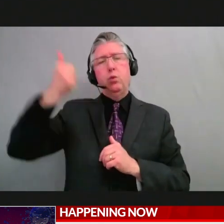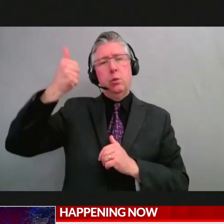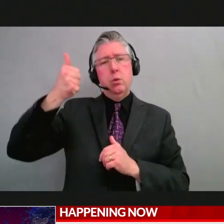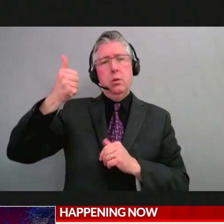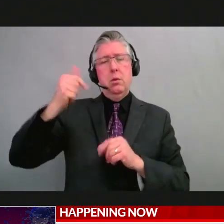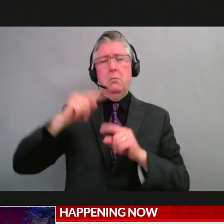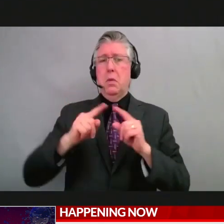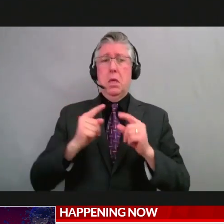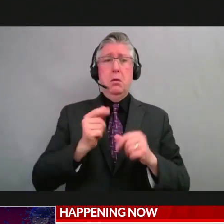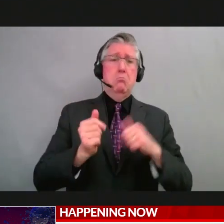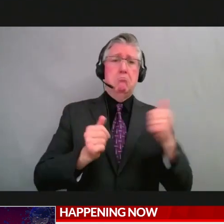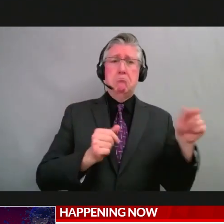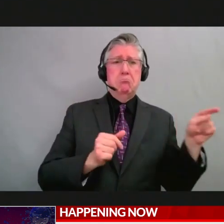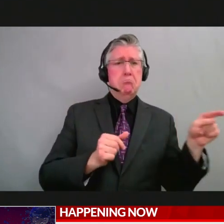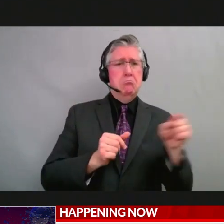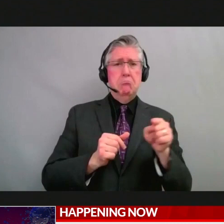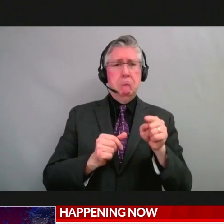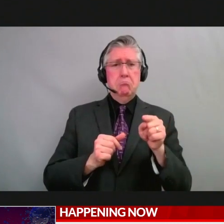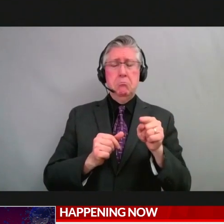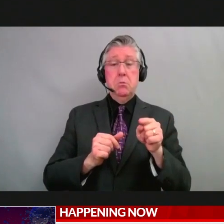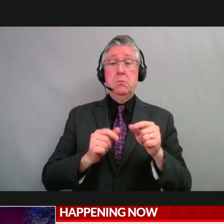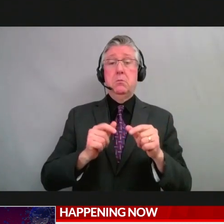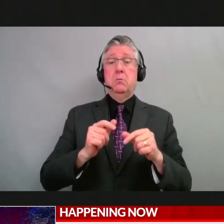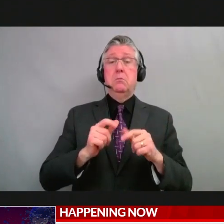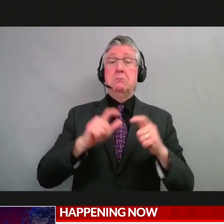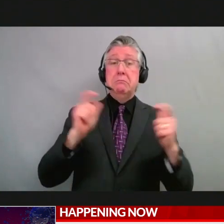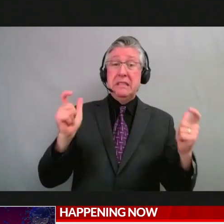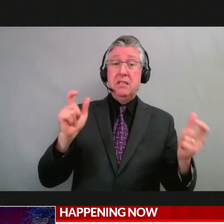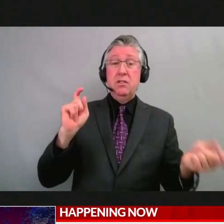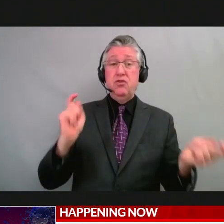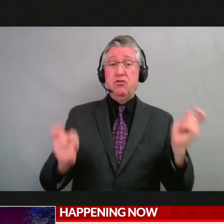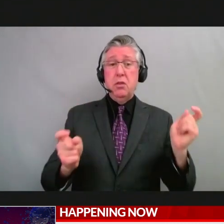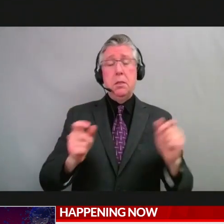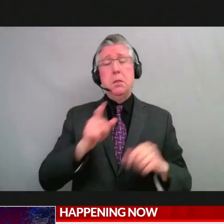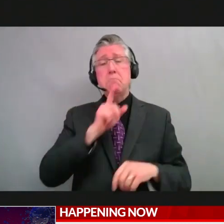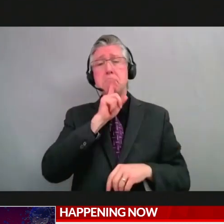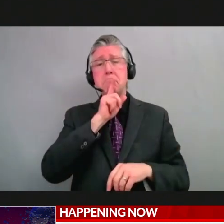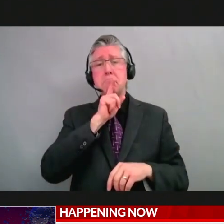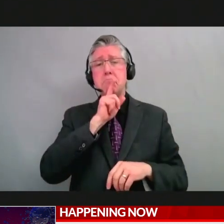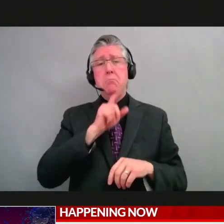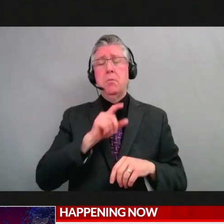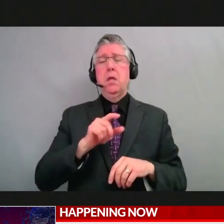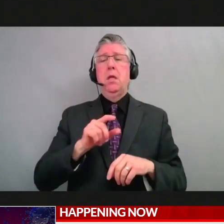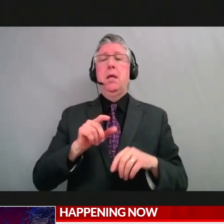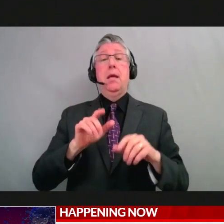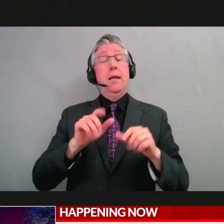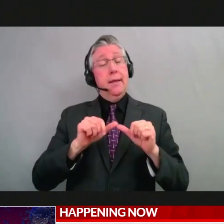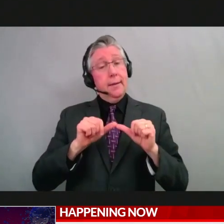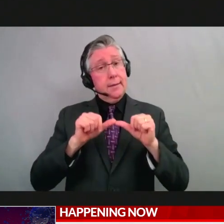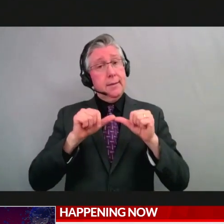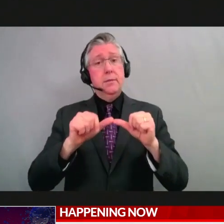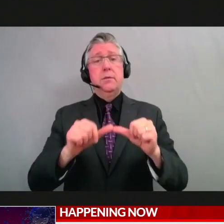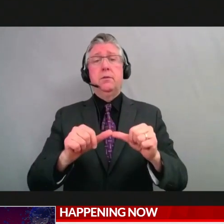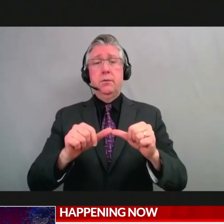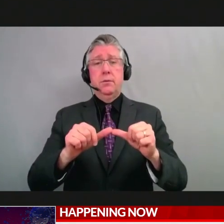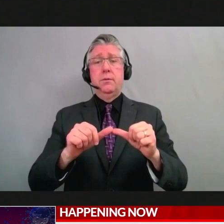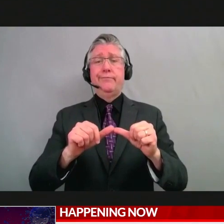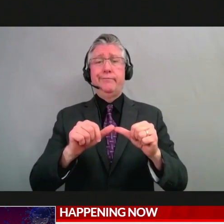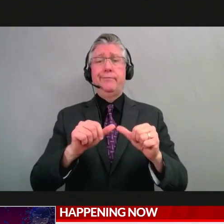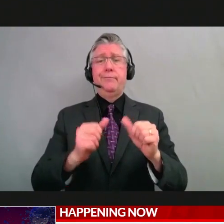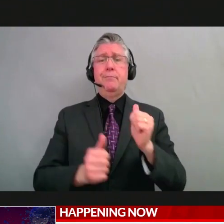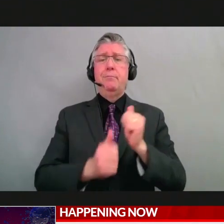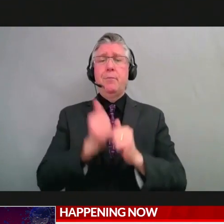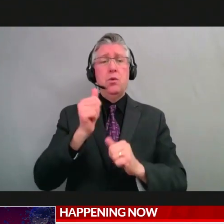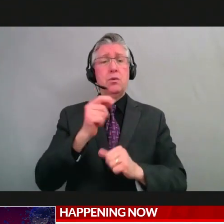so not really seeing a substantial change in demographics in general with deaths. But again, it continues to be primarily the